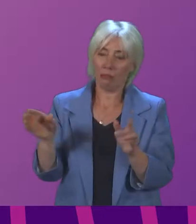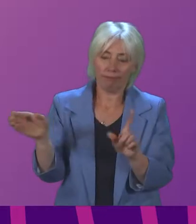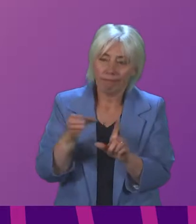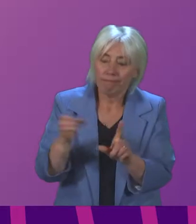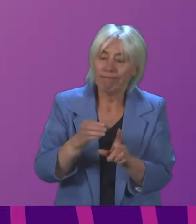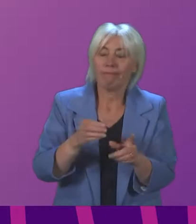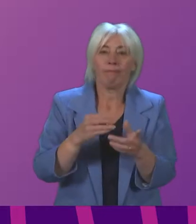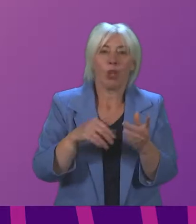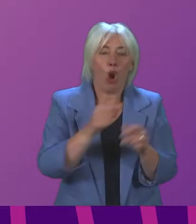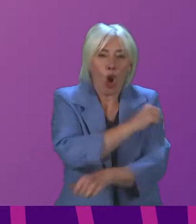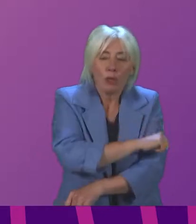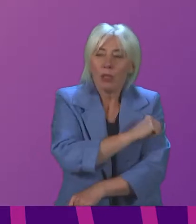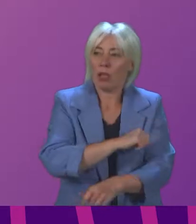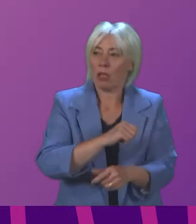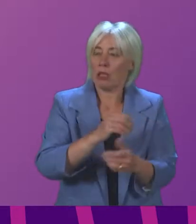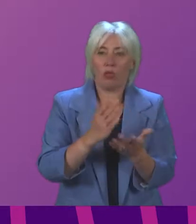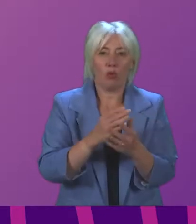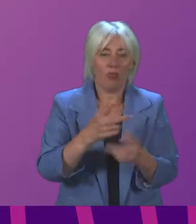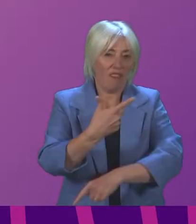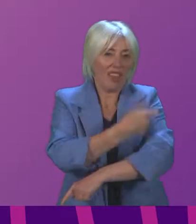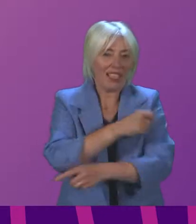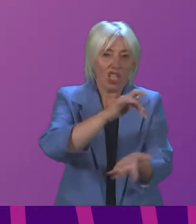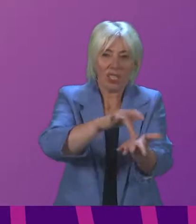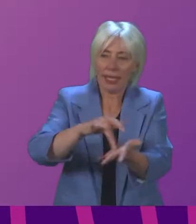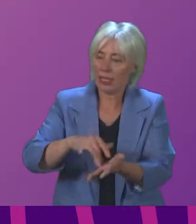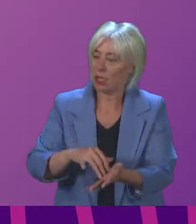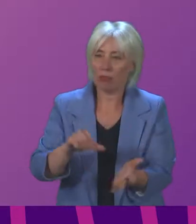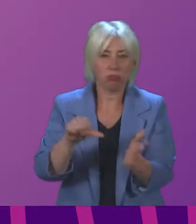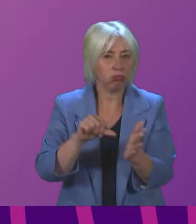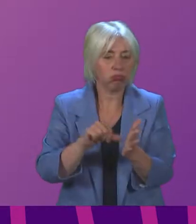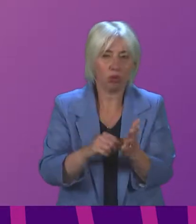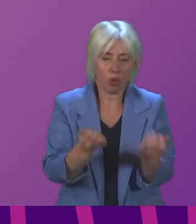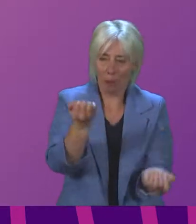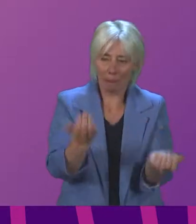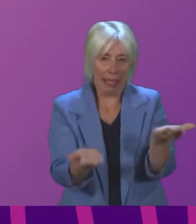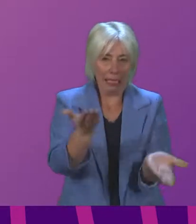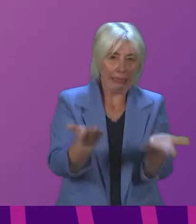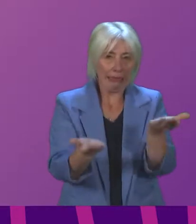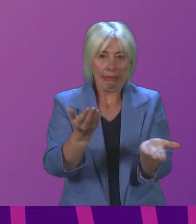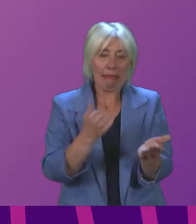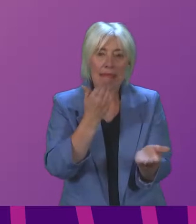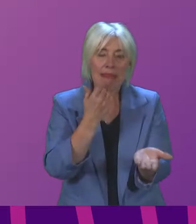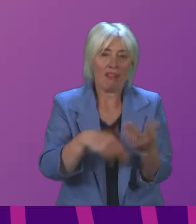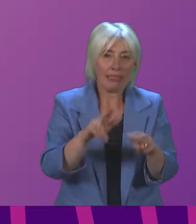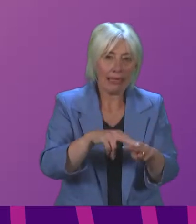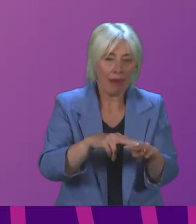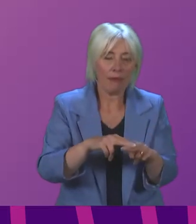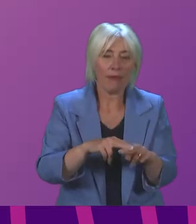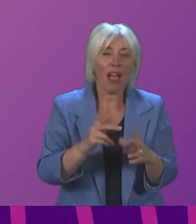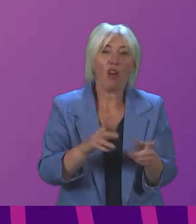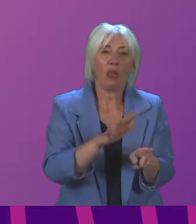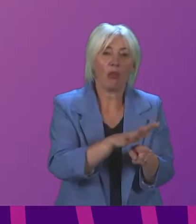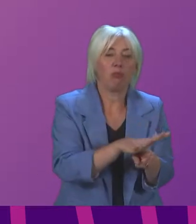vaccination booster centres is very difficult and very much a balancing act. The quicker we can reduce pressures on the NHS